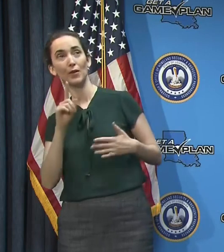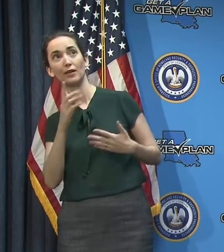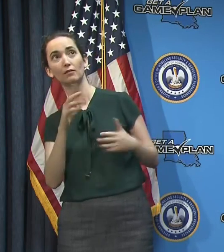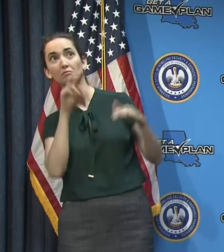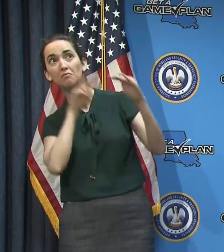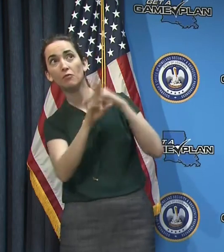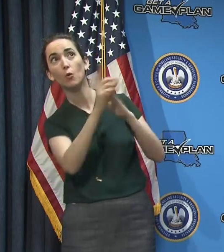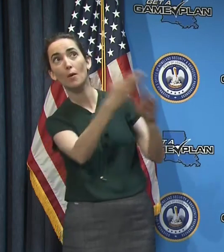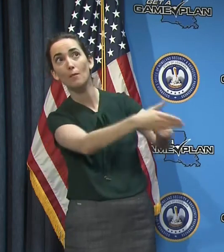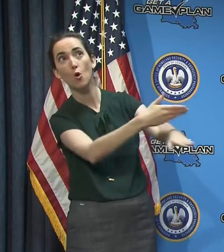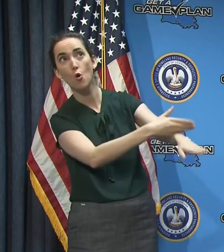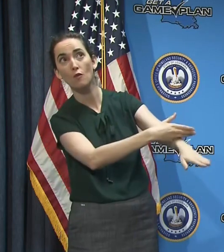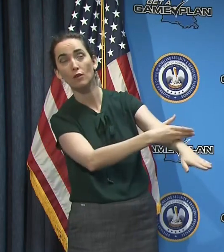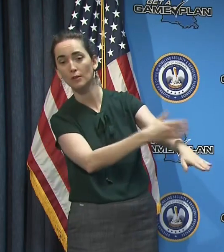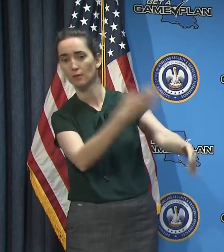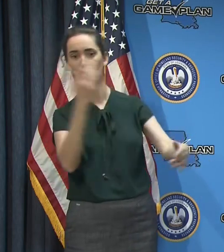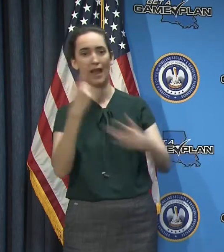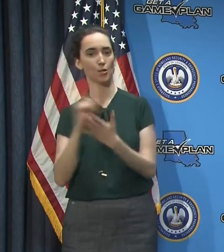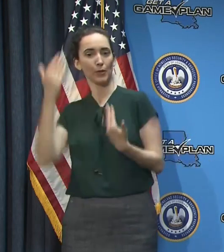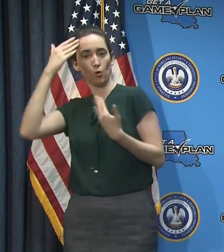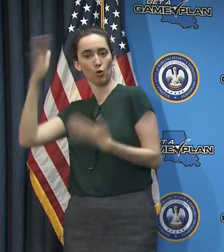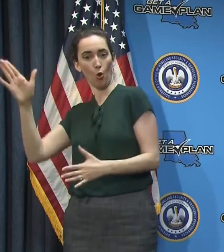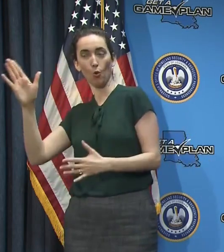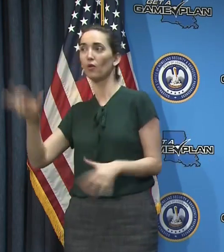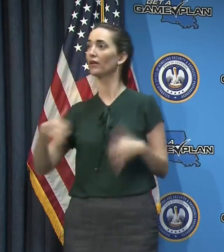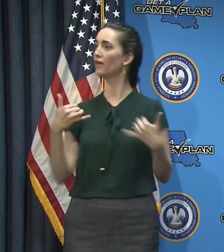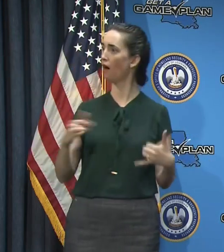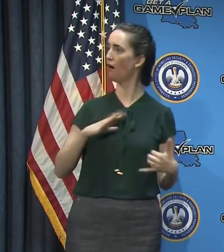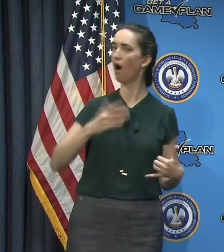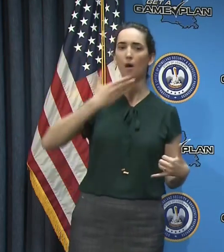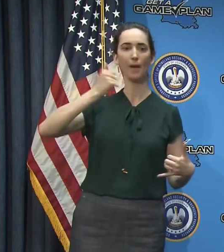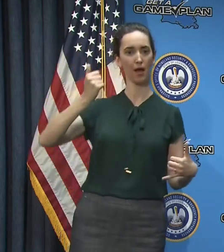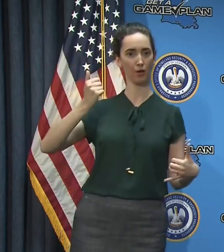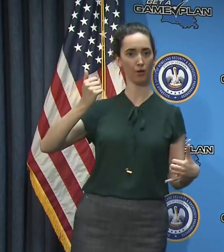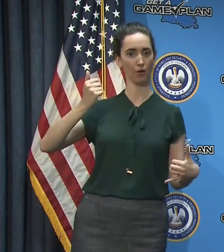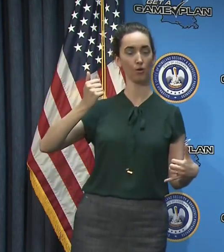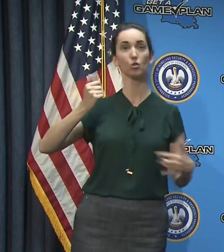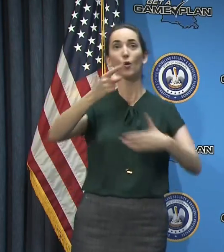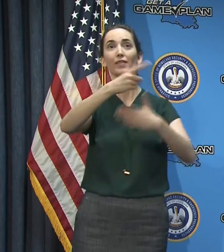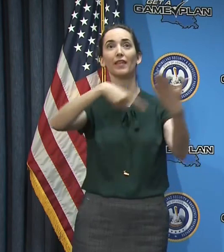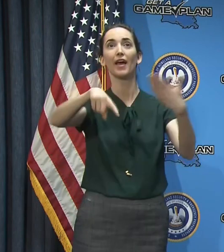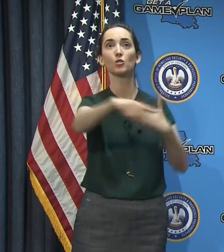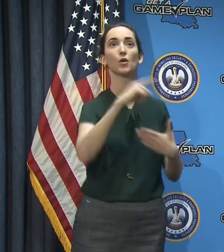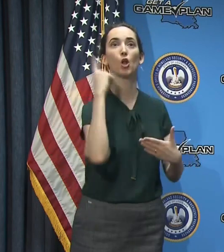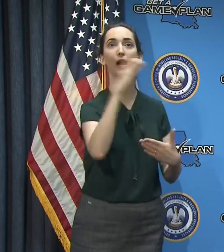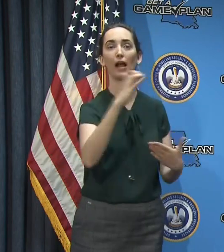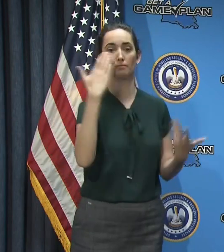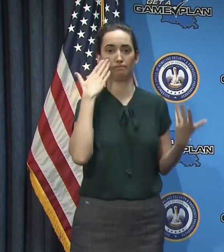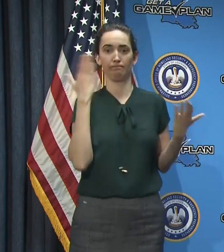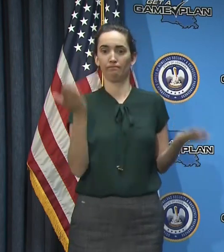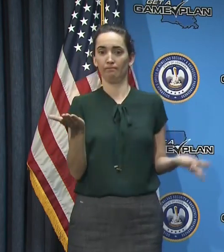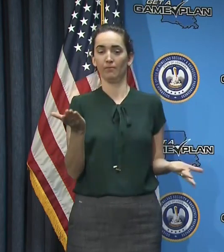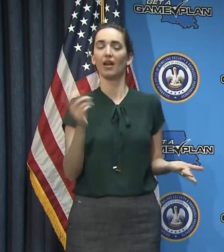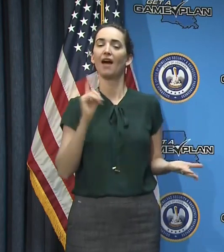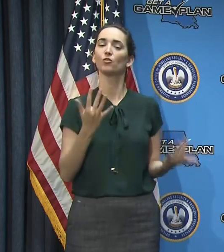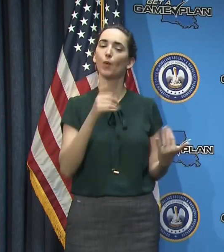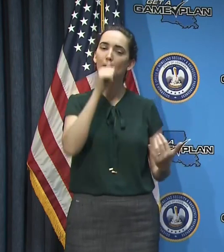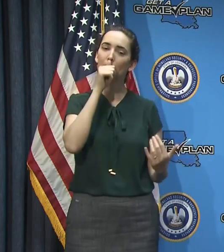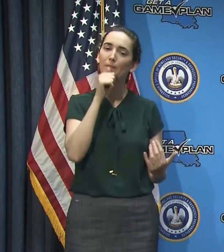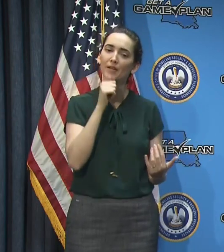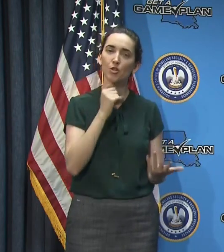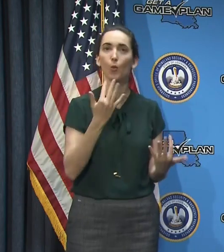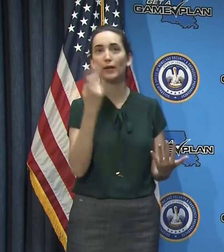can I tell you where we're going to be a week from now? Uh, we just have to wait and see, I'm asking people to be patient. Um,